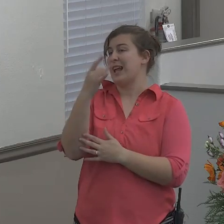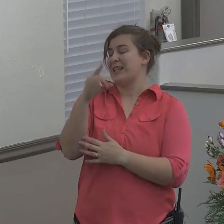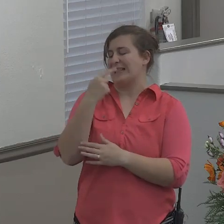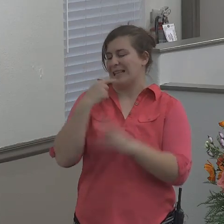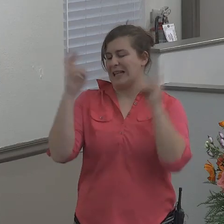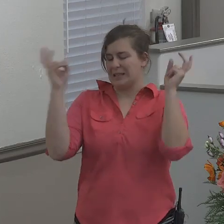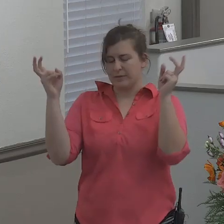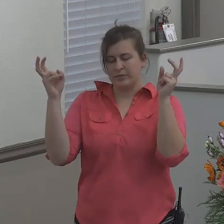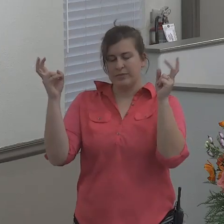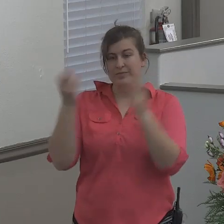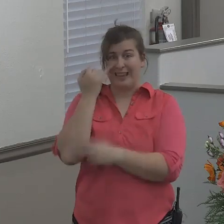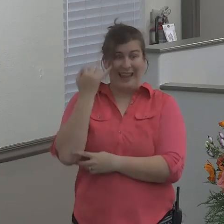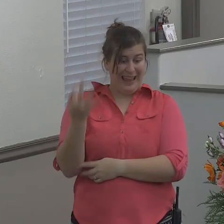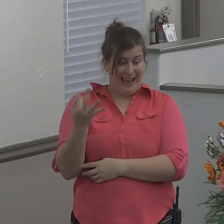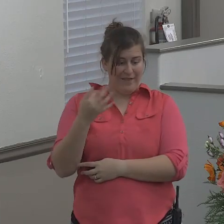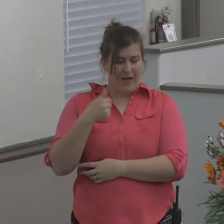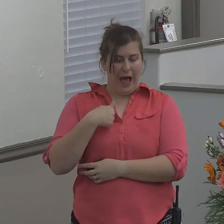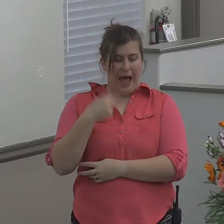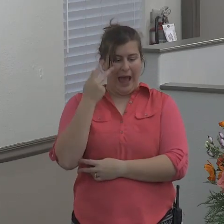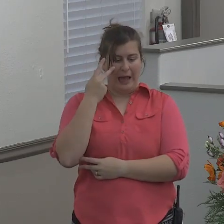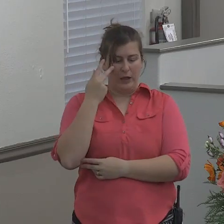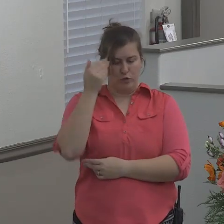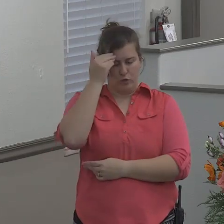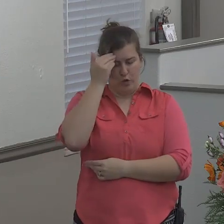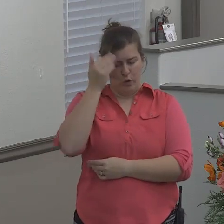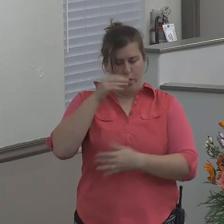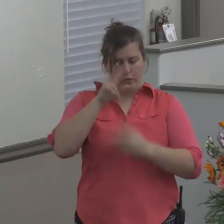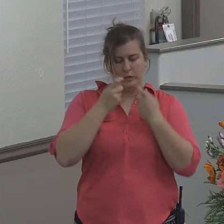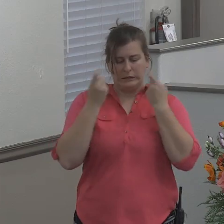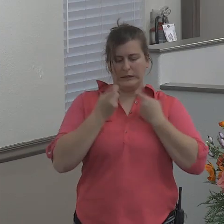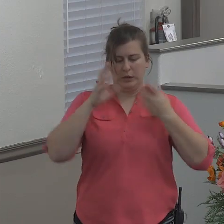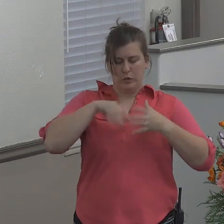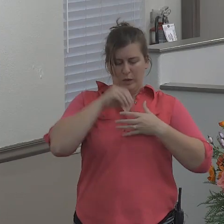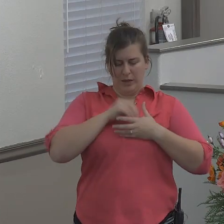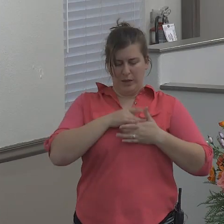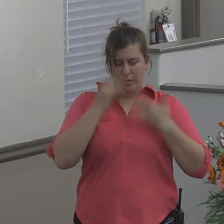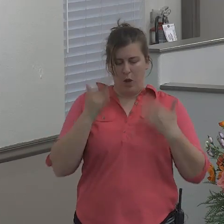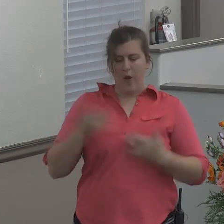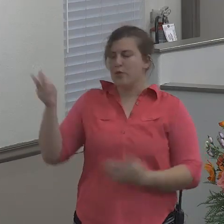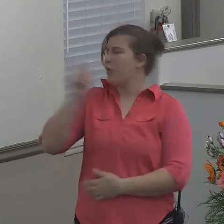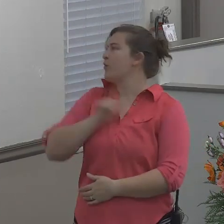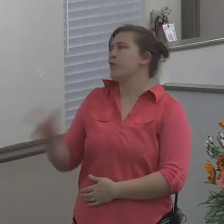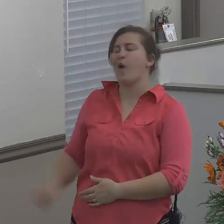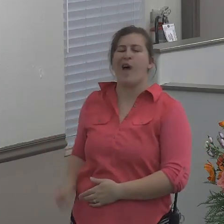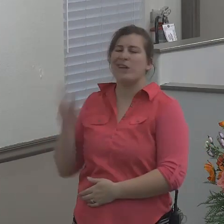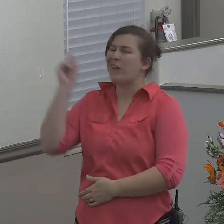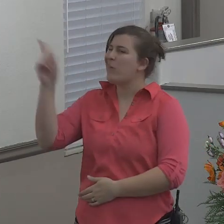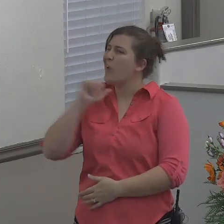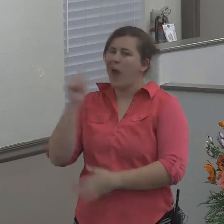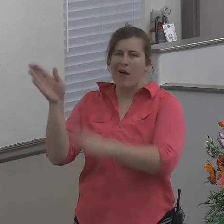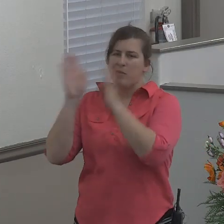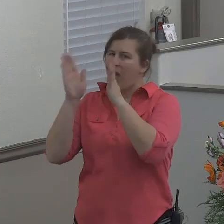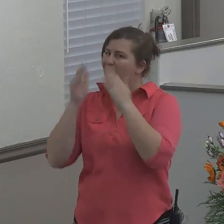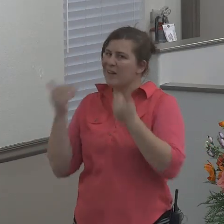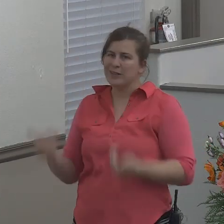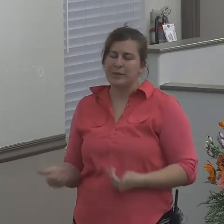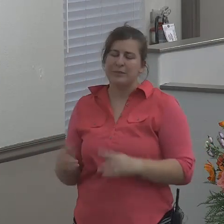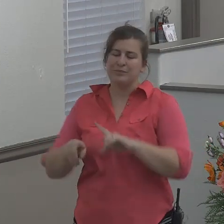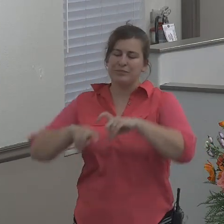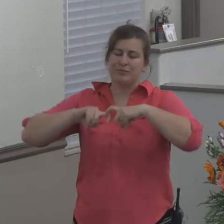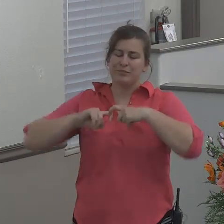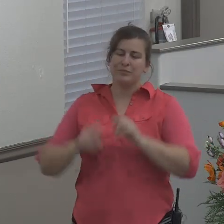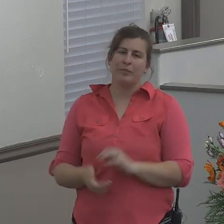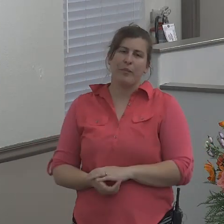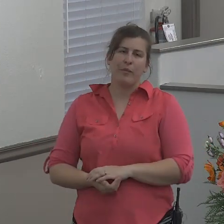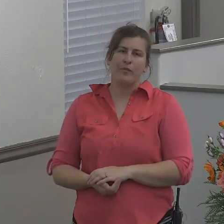says, if I regard iniquity in my heart, the Lord will not hear me. What you need to realize is